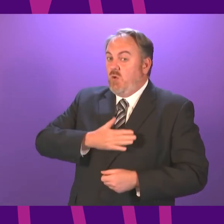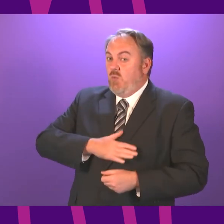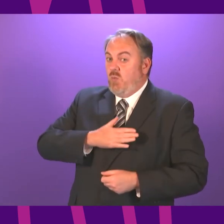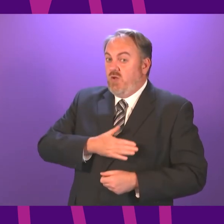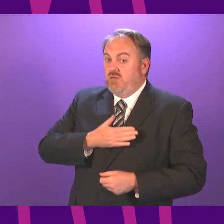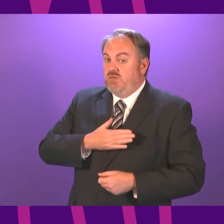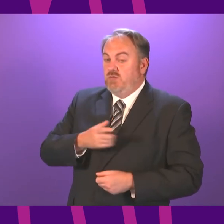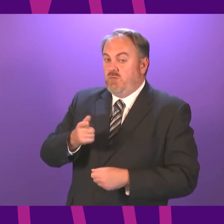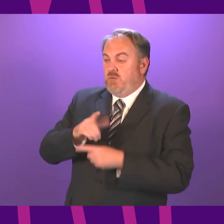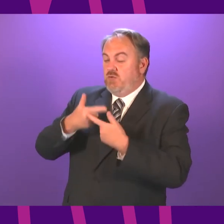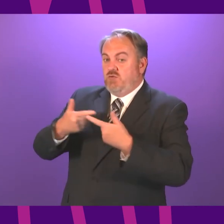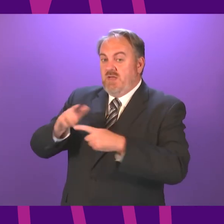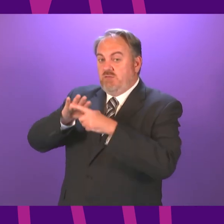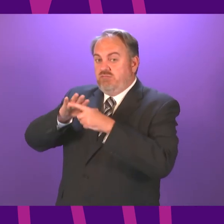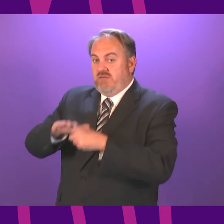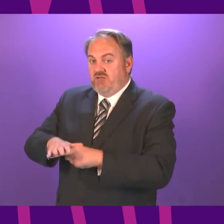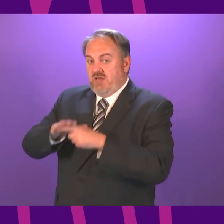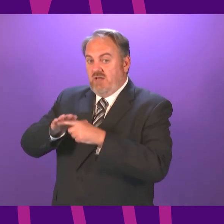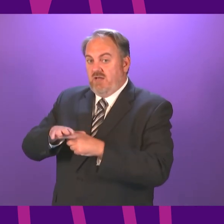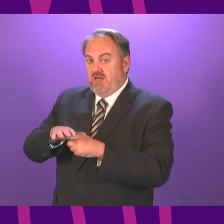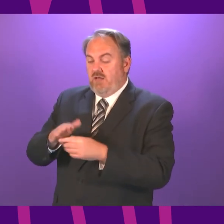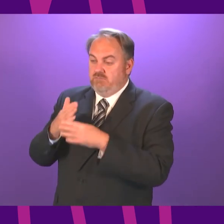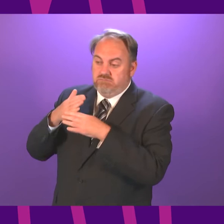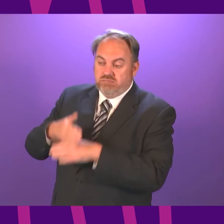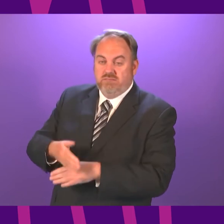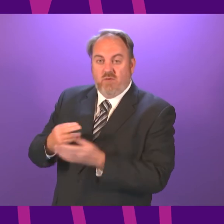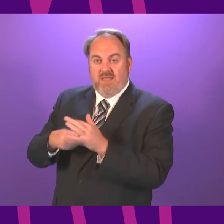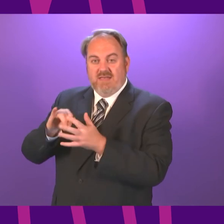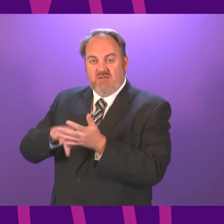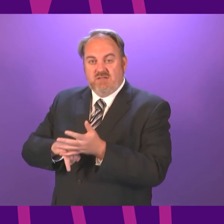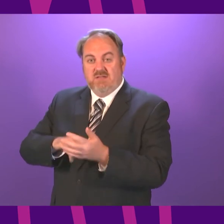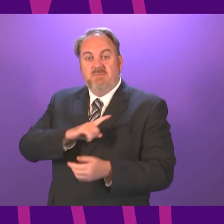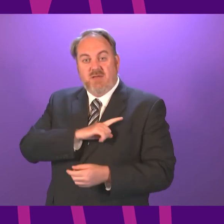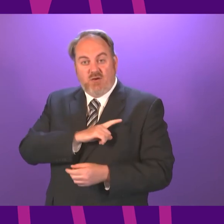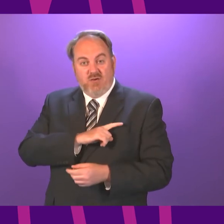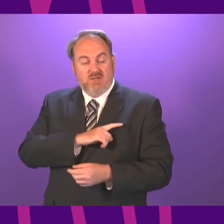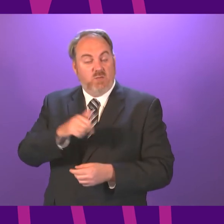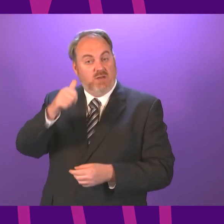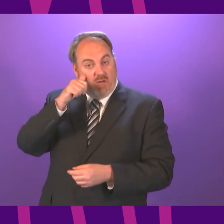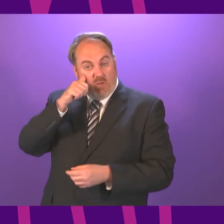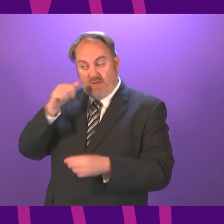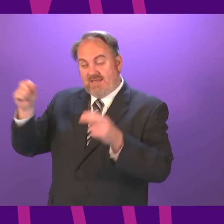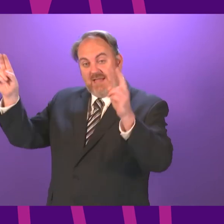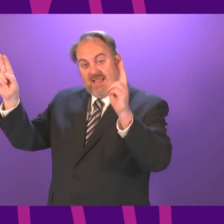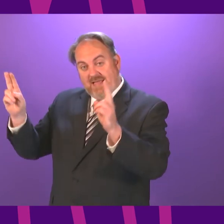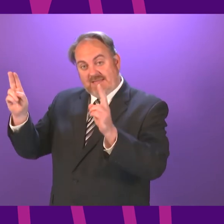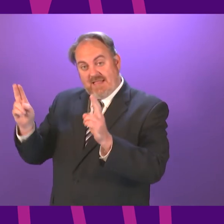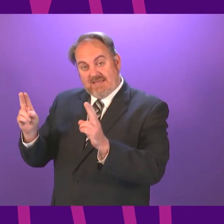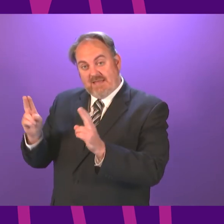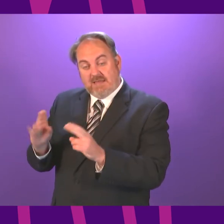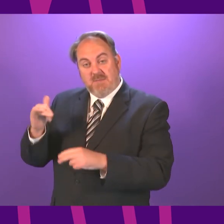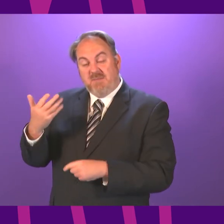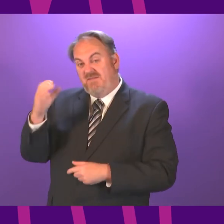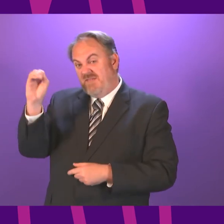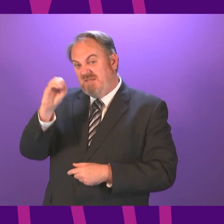narrower than they were before, which means that even if the ratio of hospitalisations is following, we think it's probably about halved, perhaps